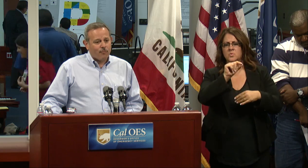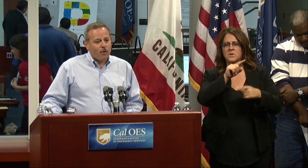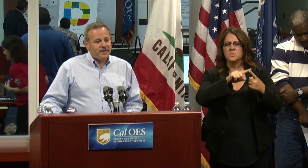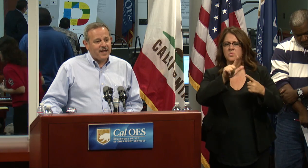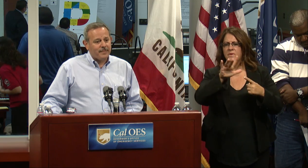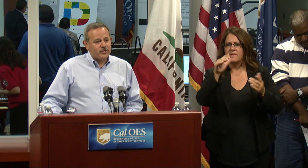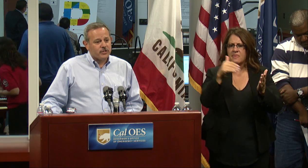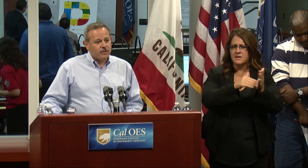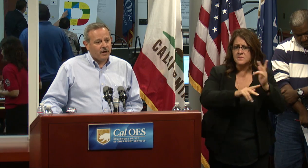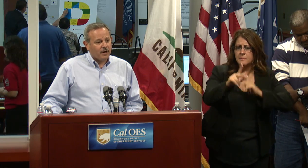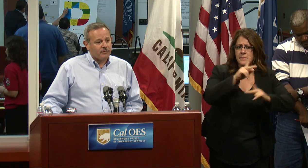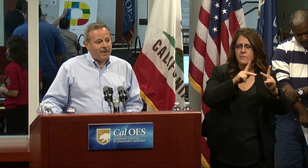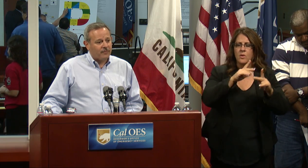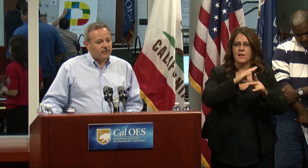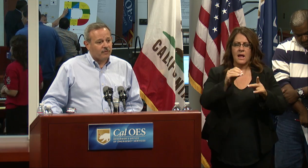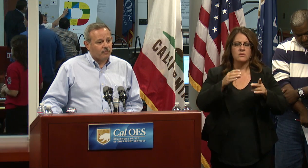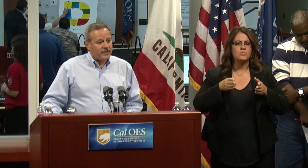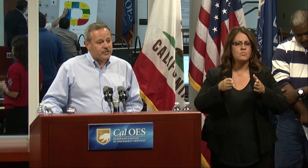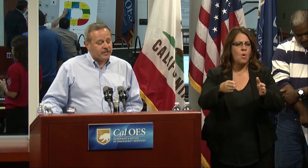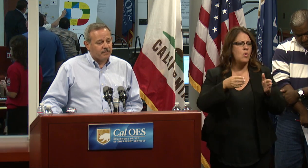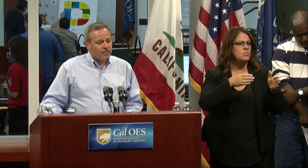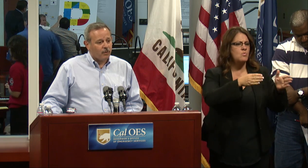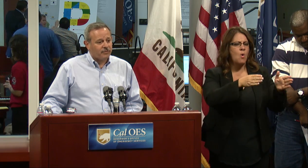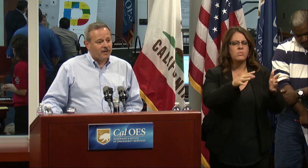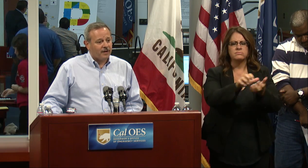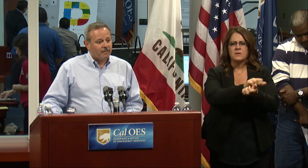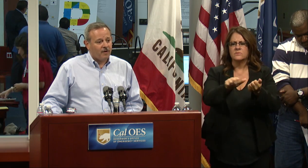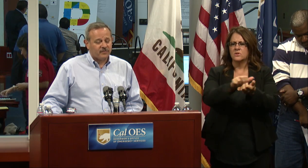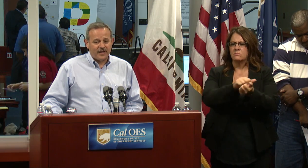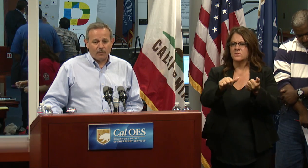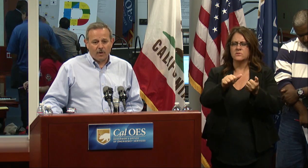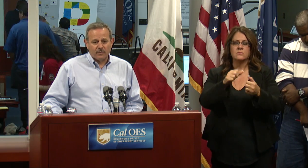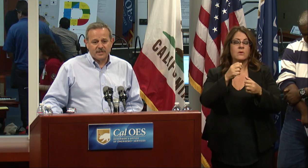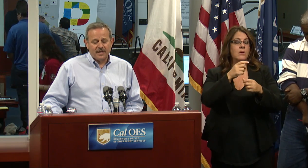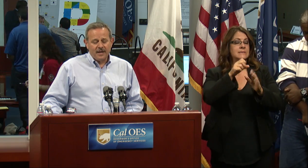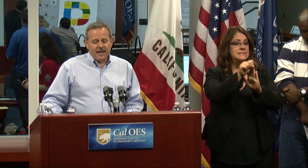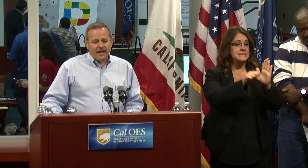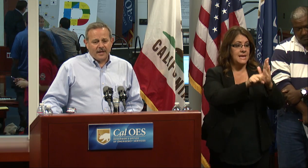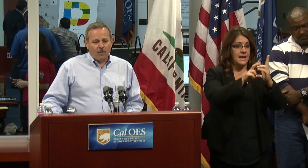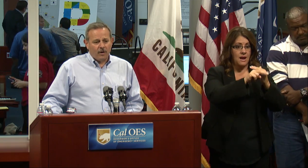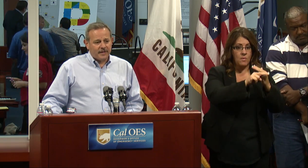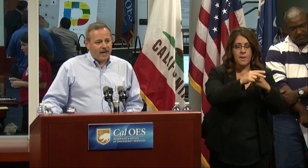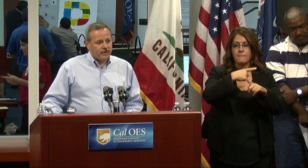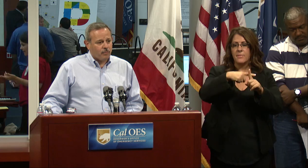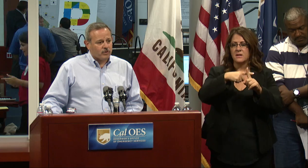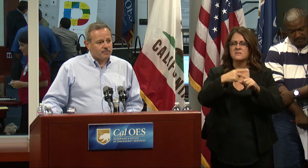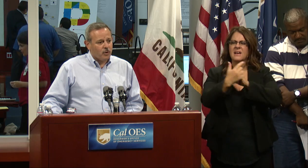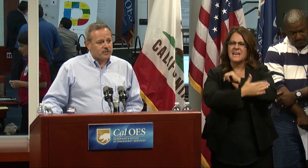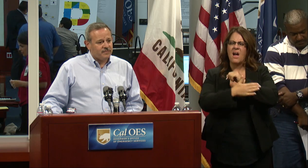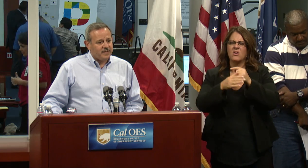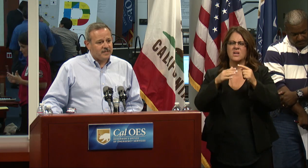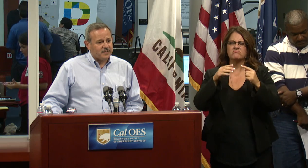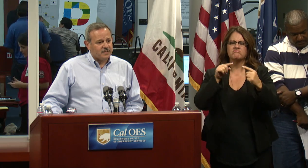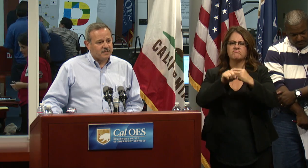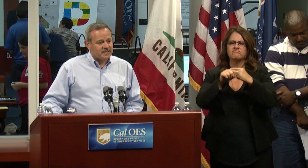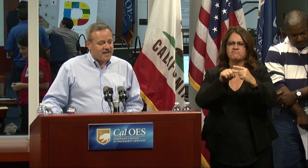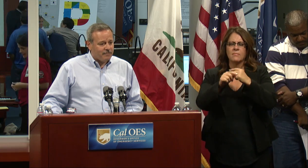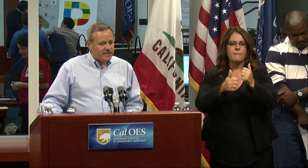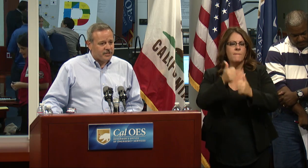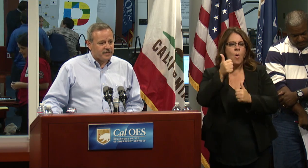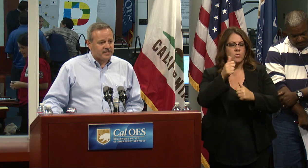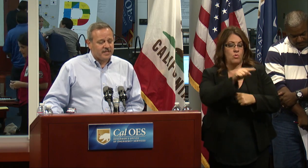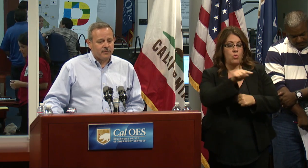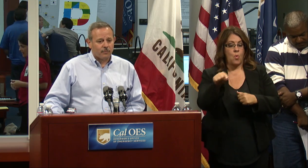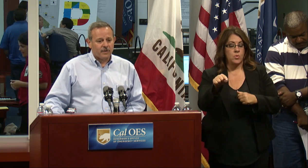and road damage throughout the region, both on state roads and on county roads. Most of these, this